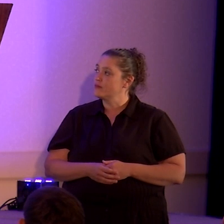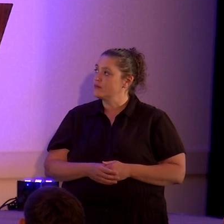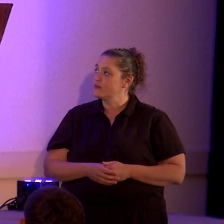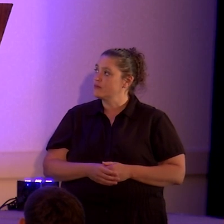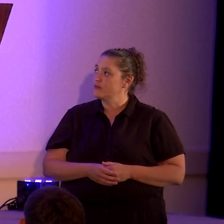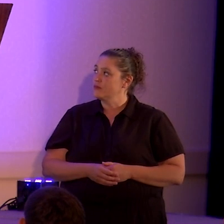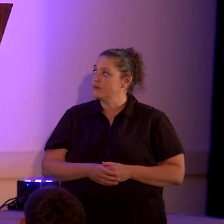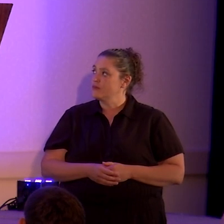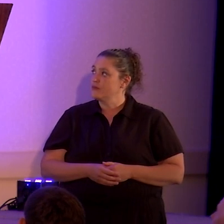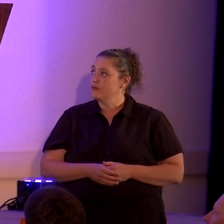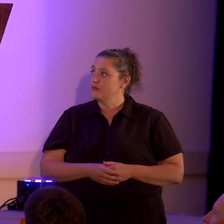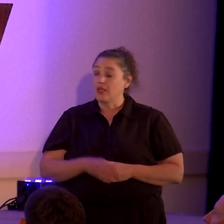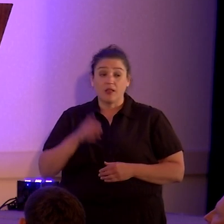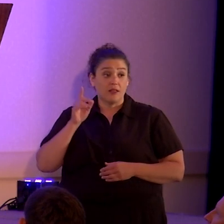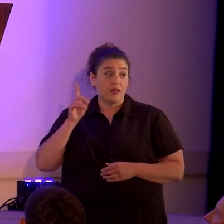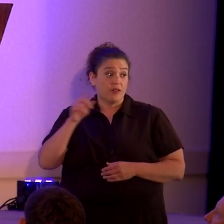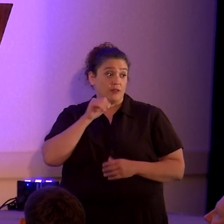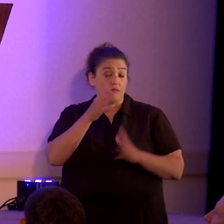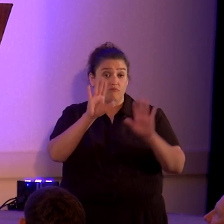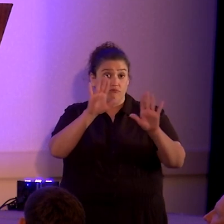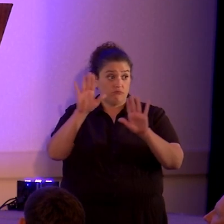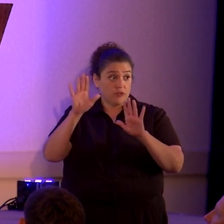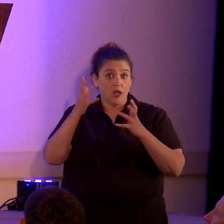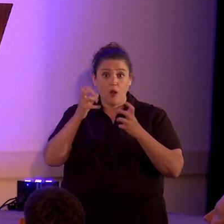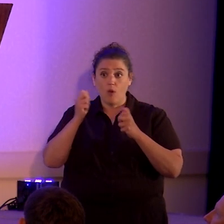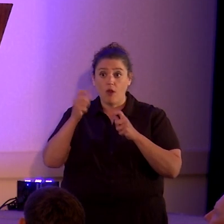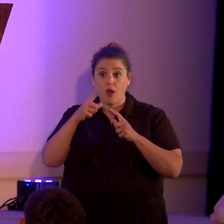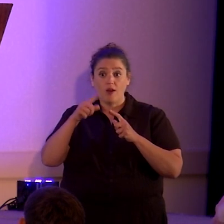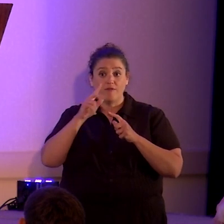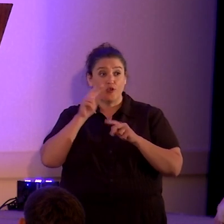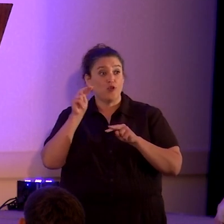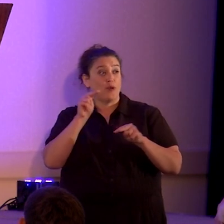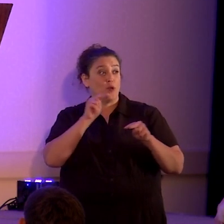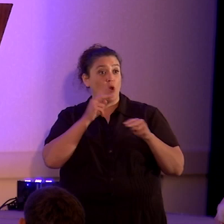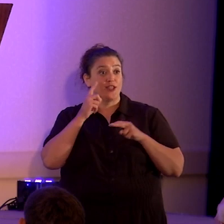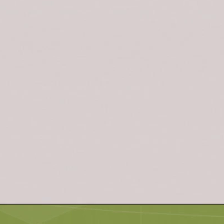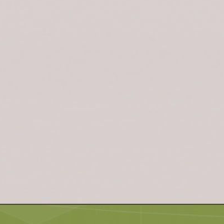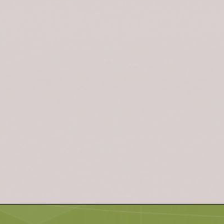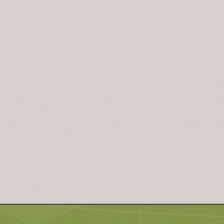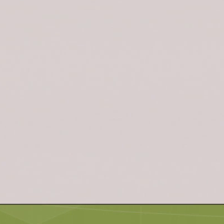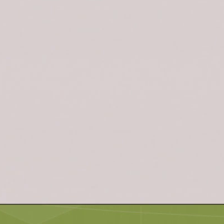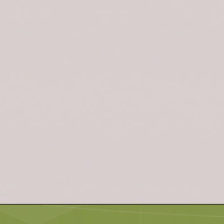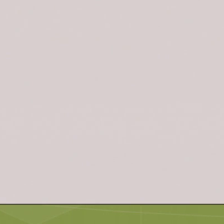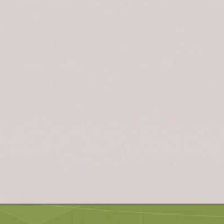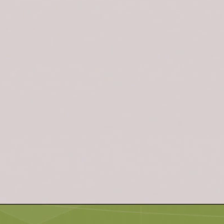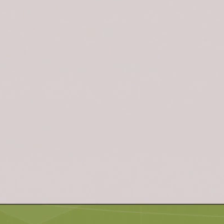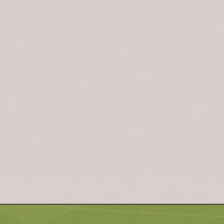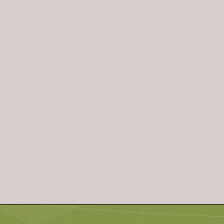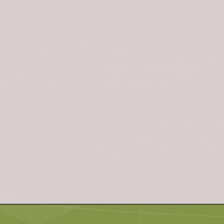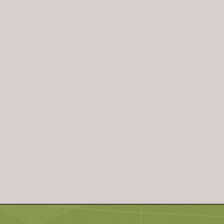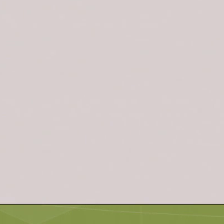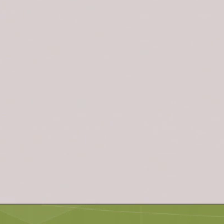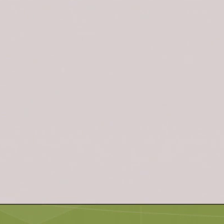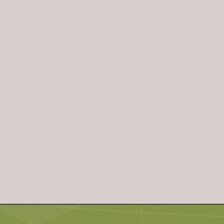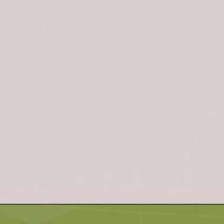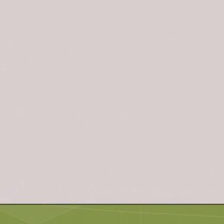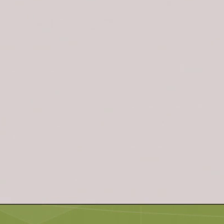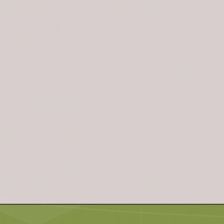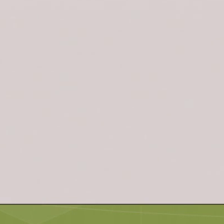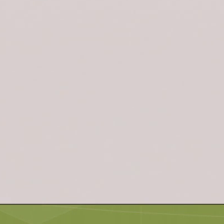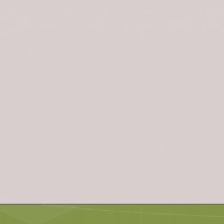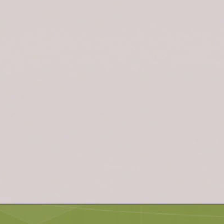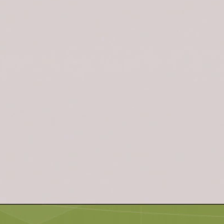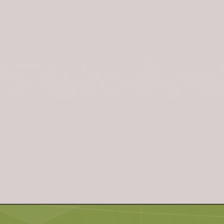Now, this is not – again, this is – I want everybody to keep a lookout for Ten Commandments monuments in your towns. And I'll tell you a little